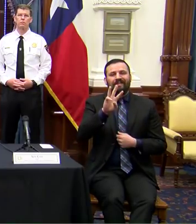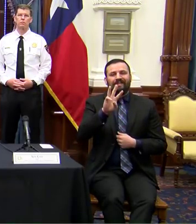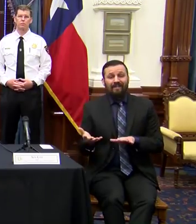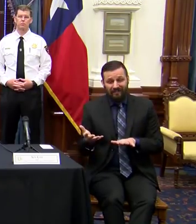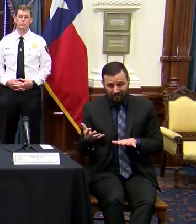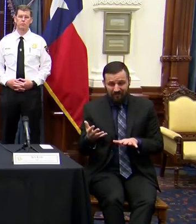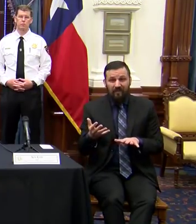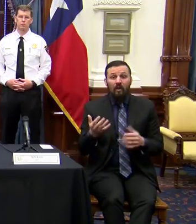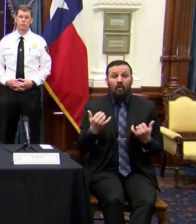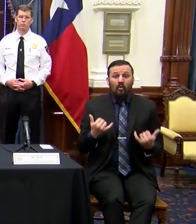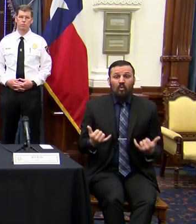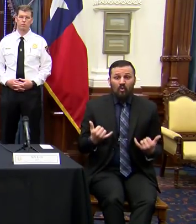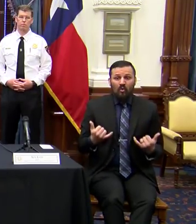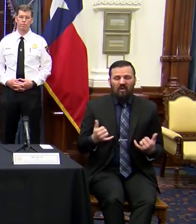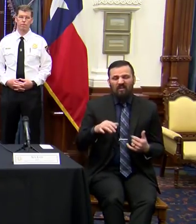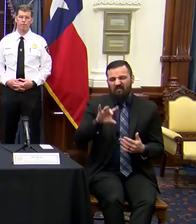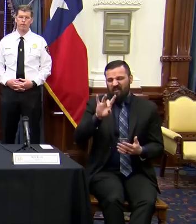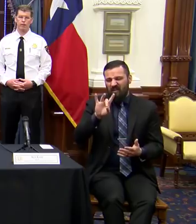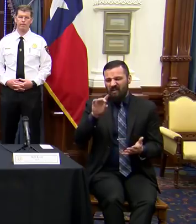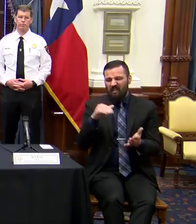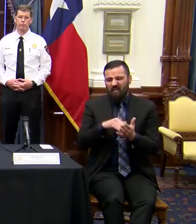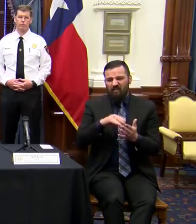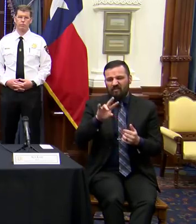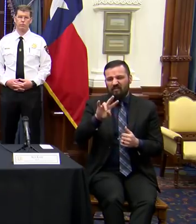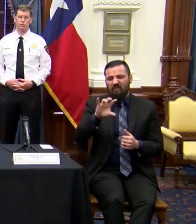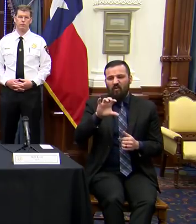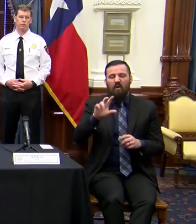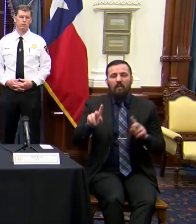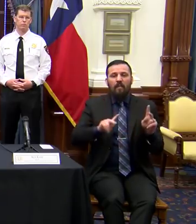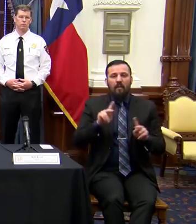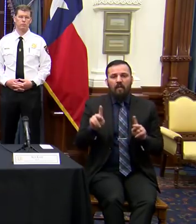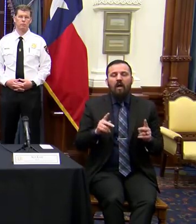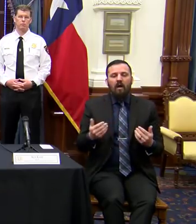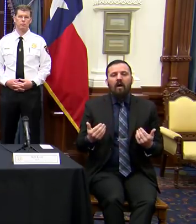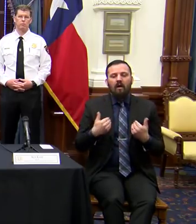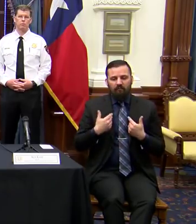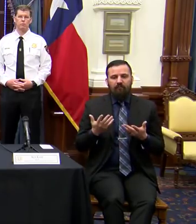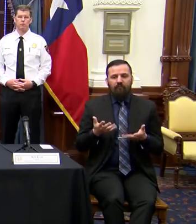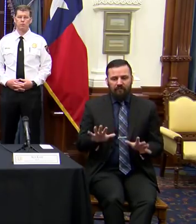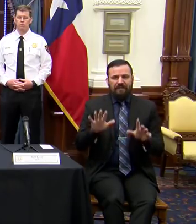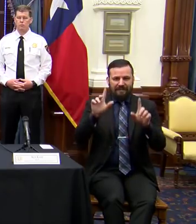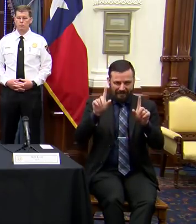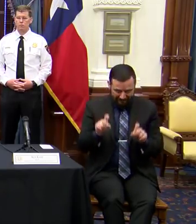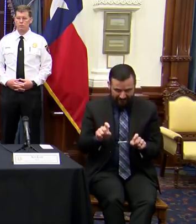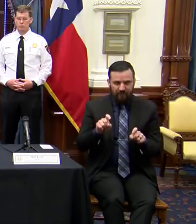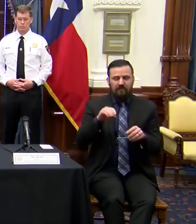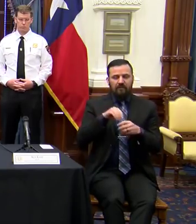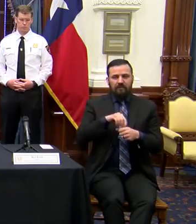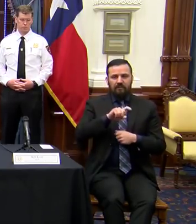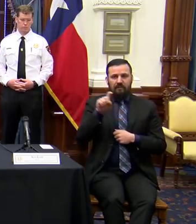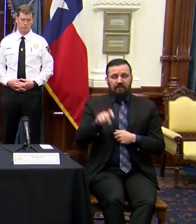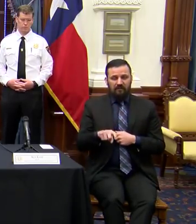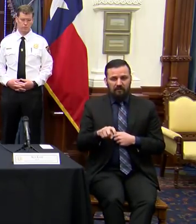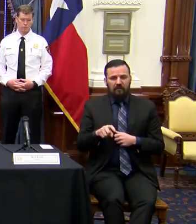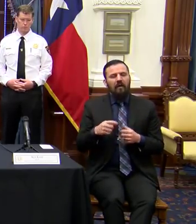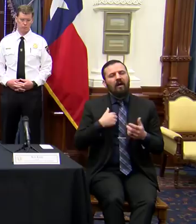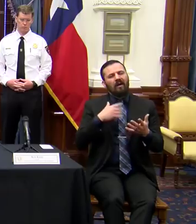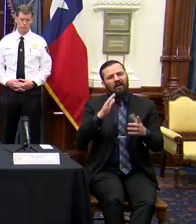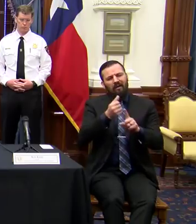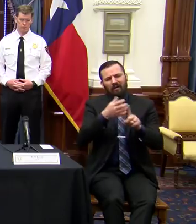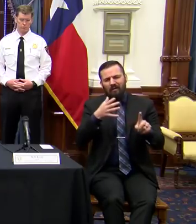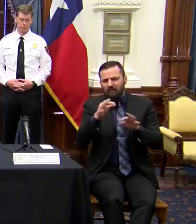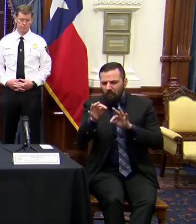nearly 8,700 people who have been tested in Texas. And I want to explain something,